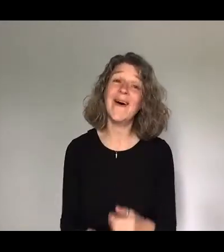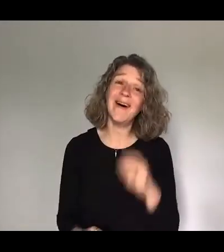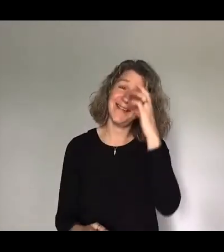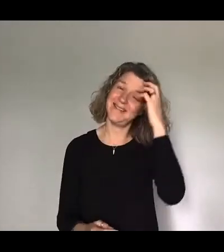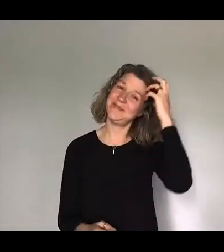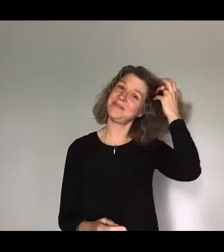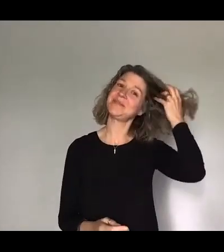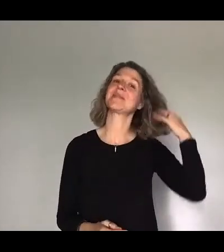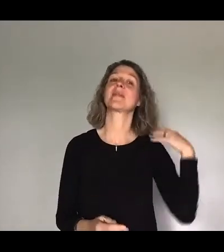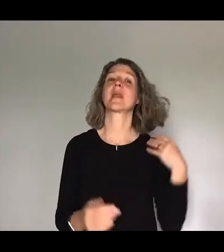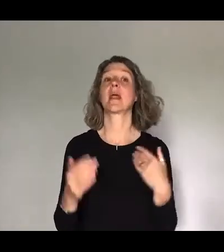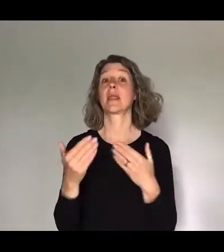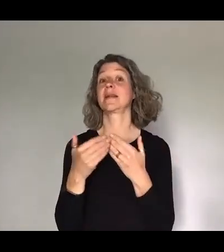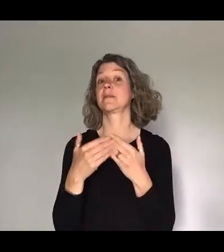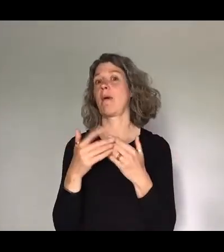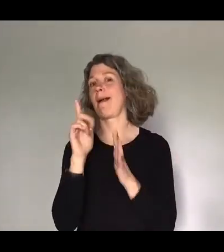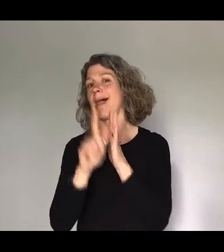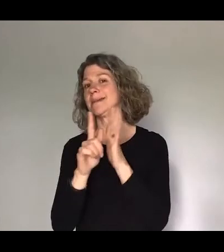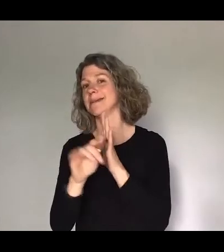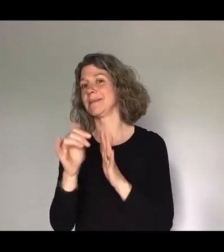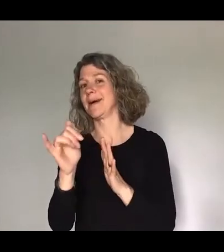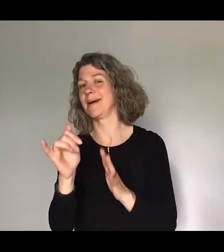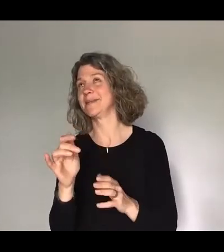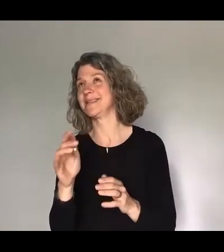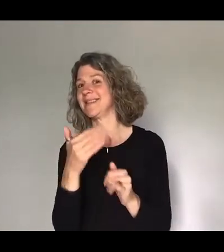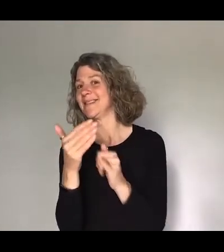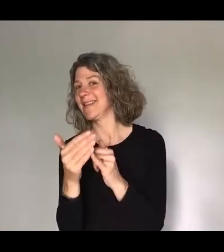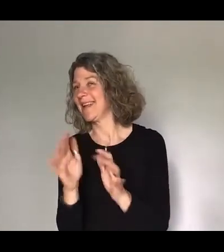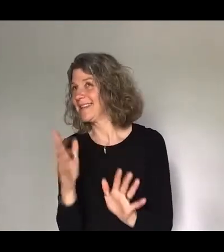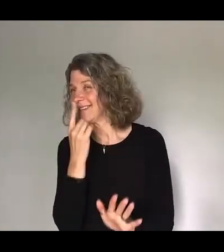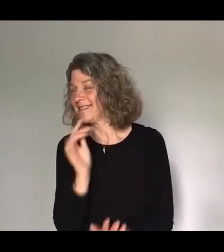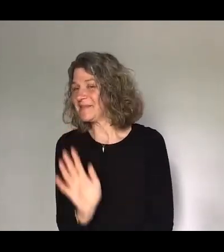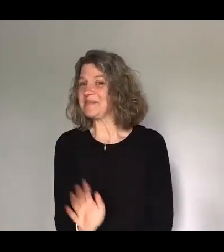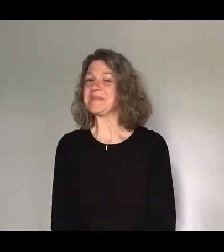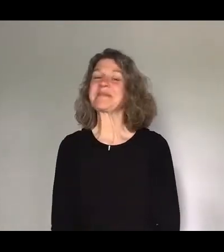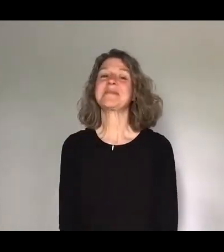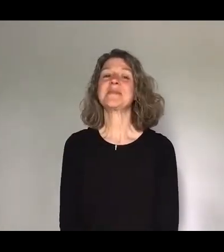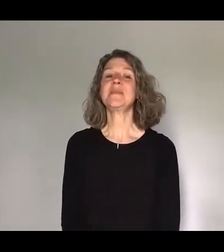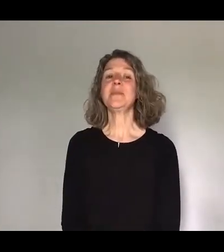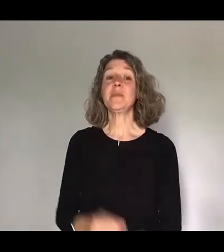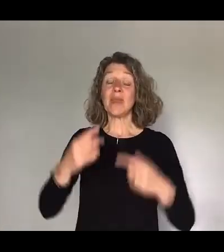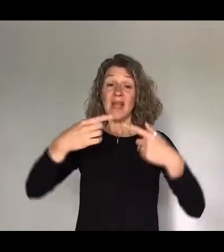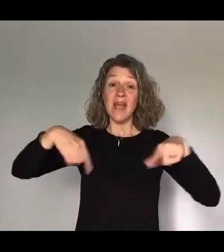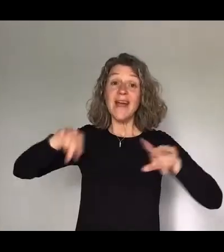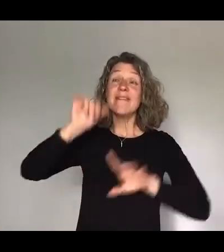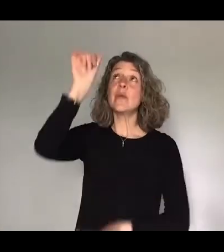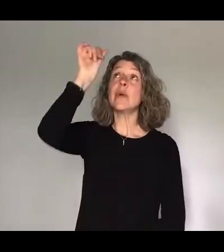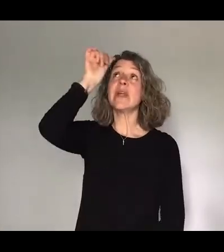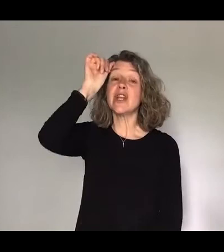there's more I'll show you later maybe if we make it to the end if we know what the words of Jesus are over